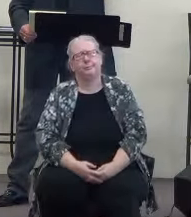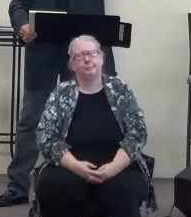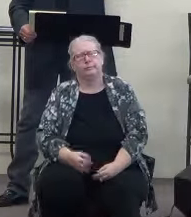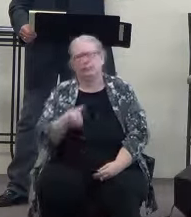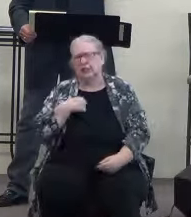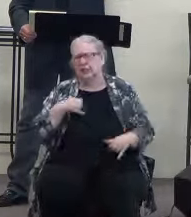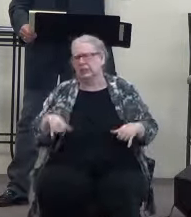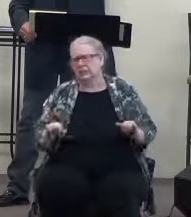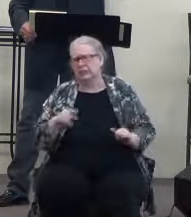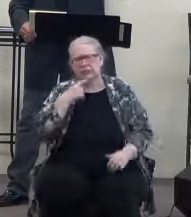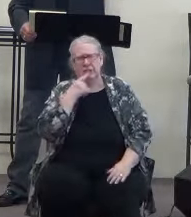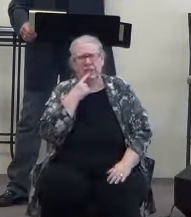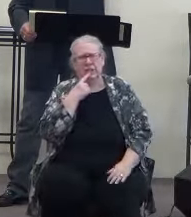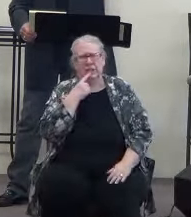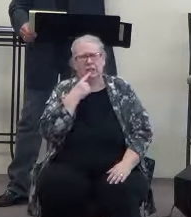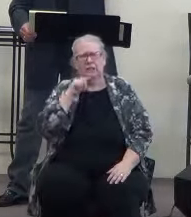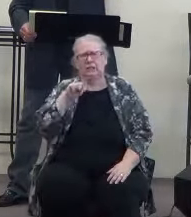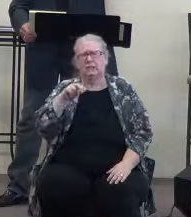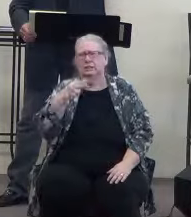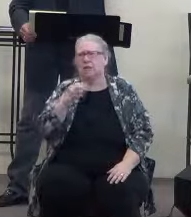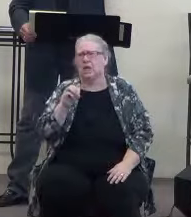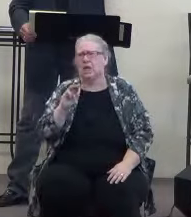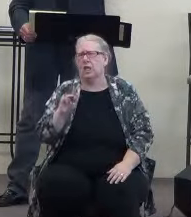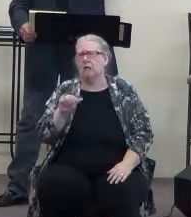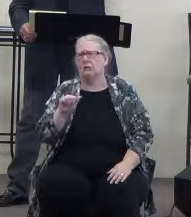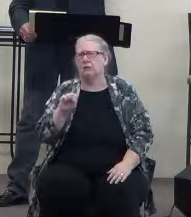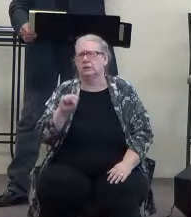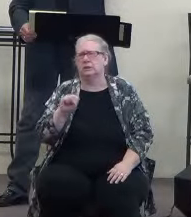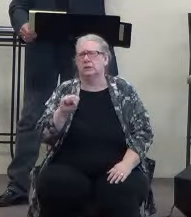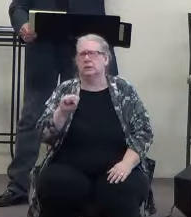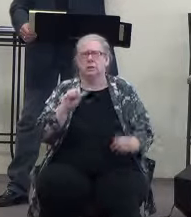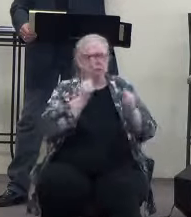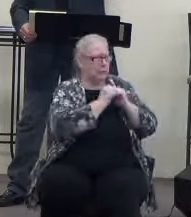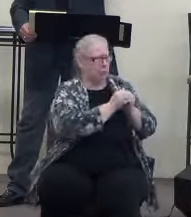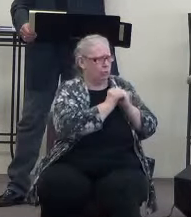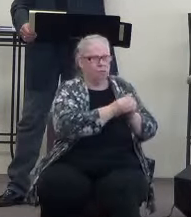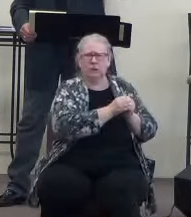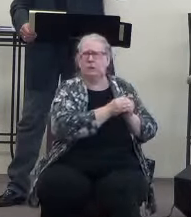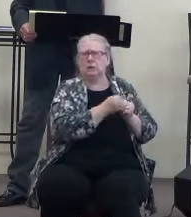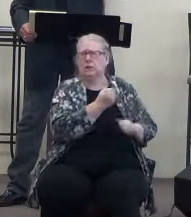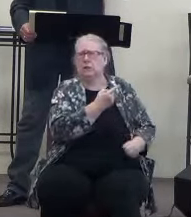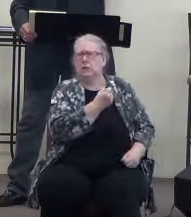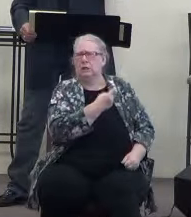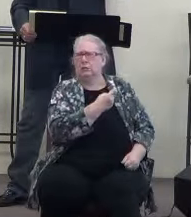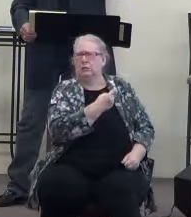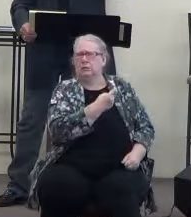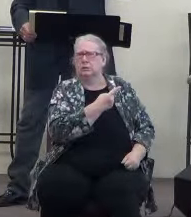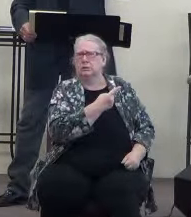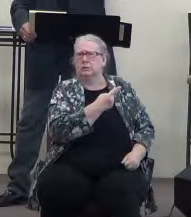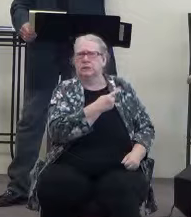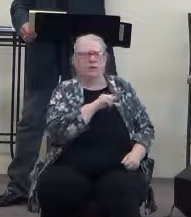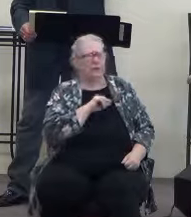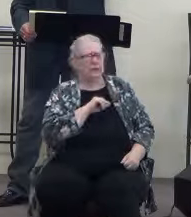And I still say that he just had been around the other eleven so long and they were a bunch of goofballs that he had to say it for himself